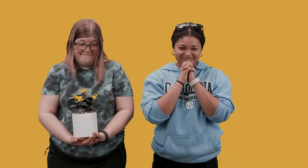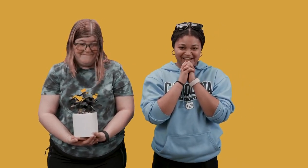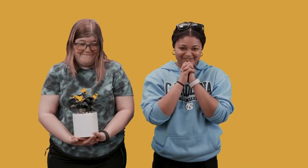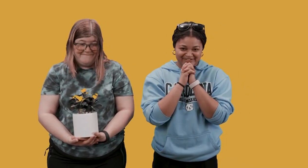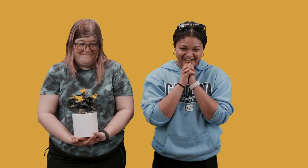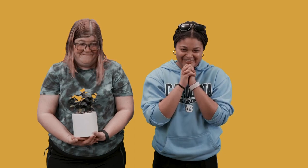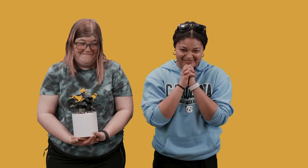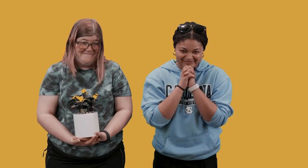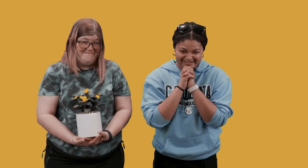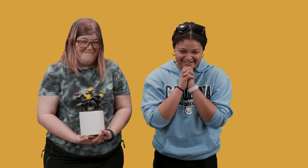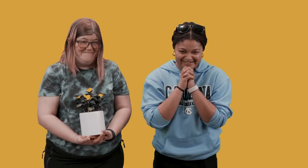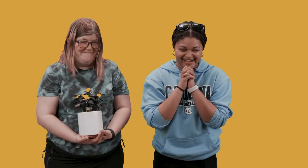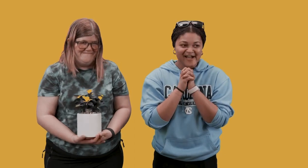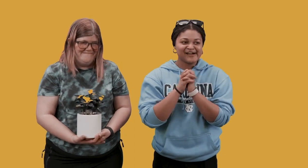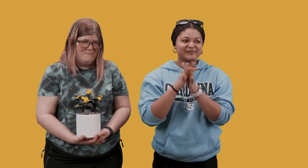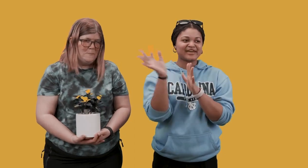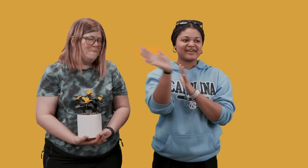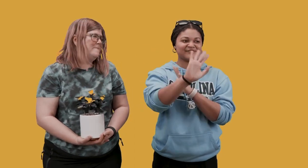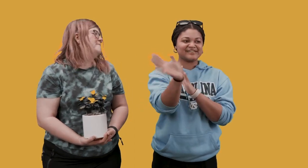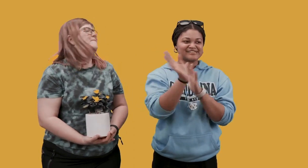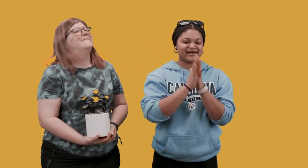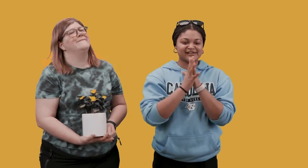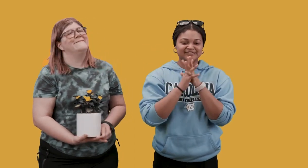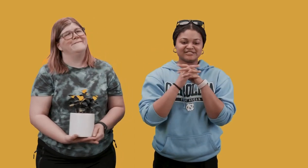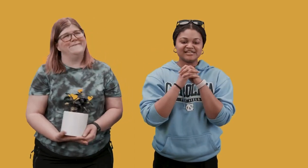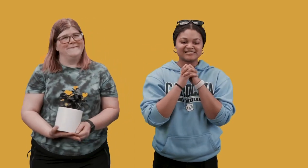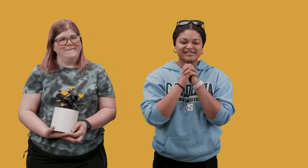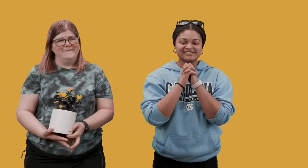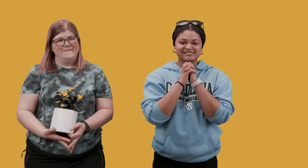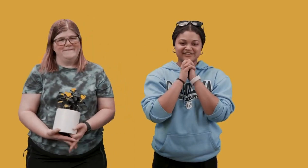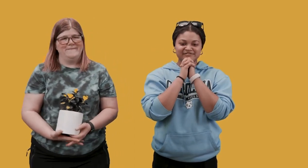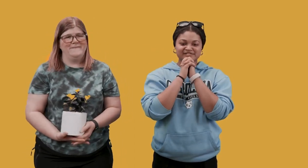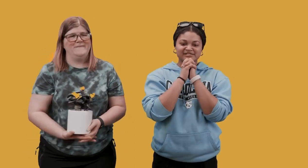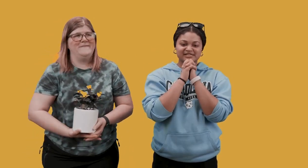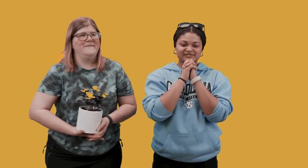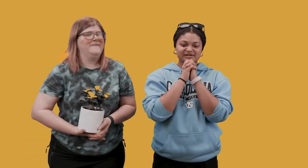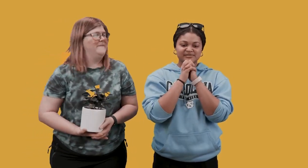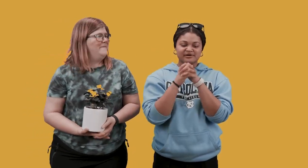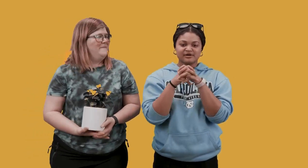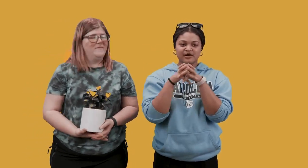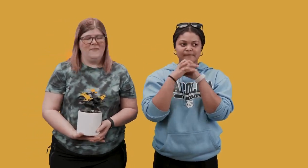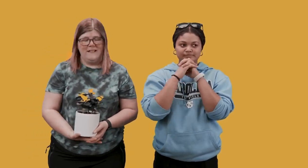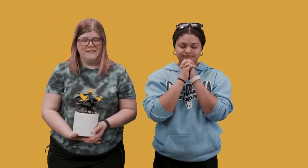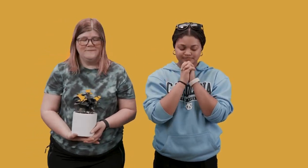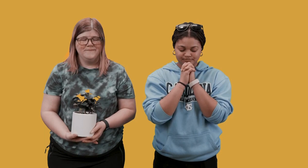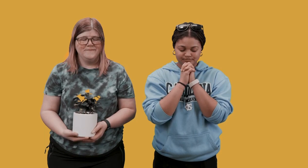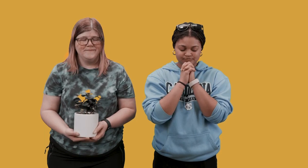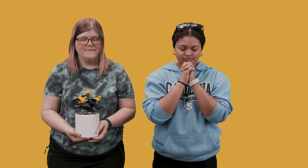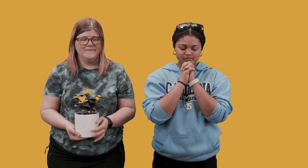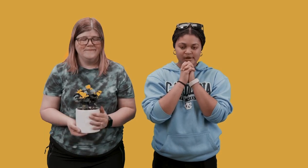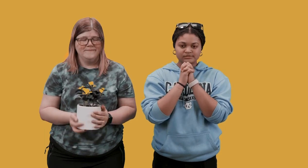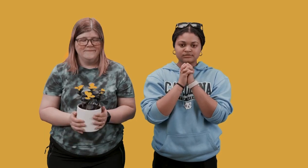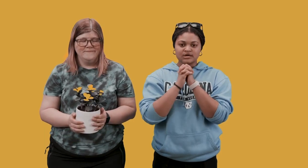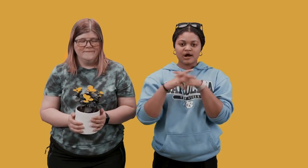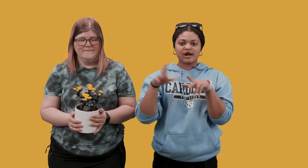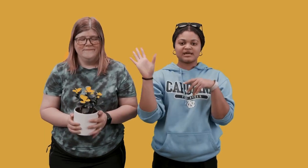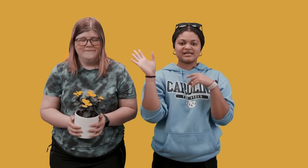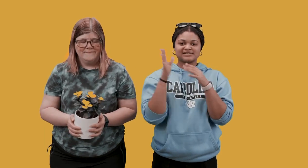we can we can just cut it jesus gives us a taste of god's power okay all right kids